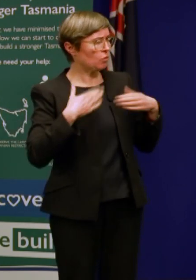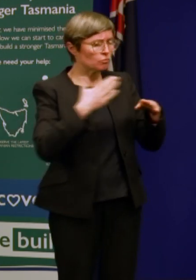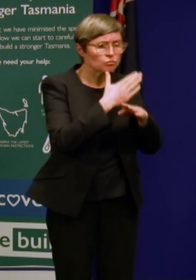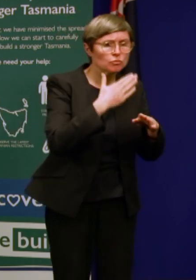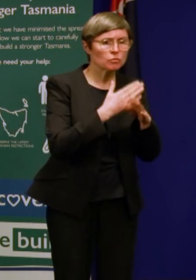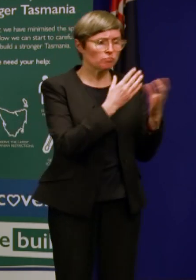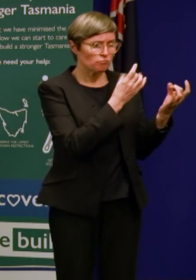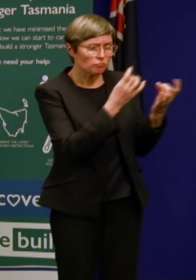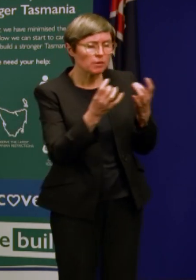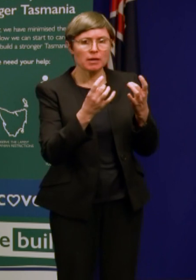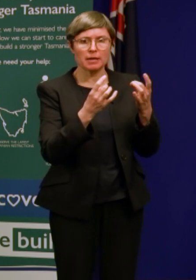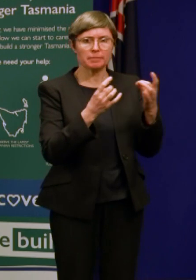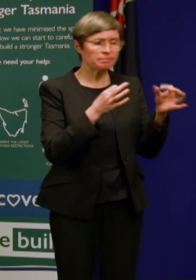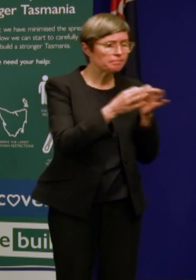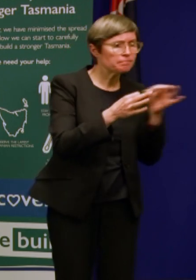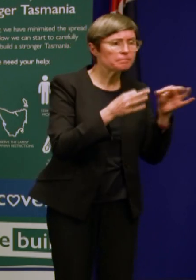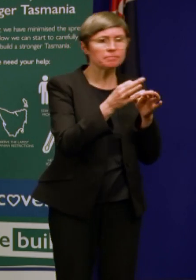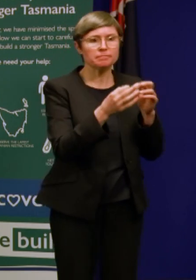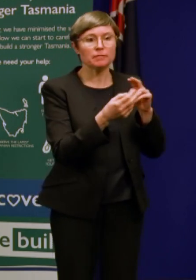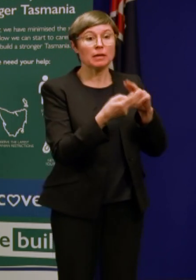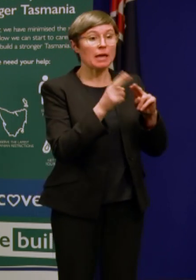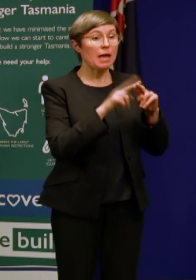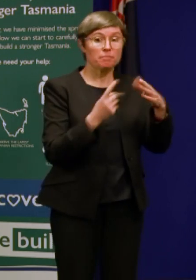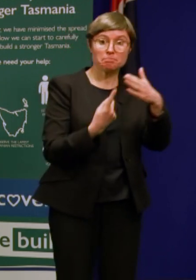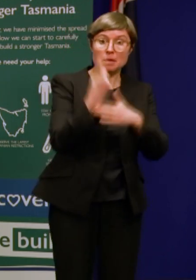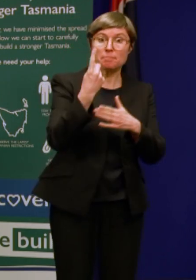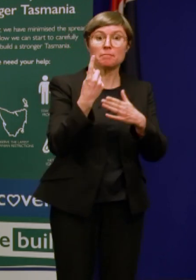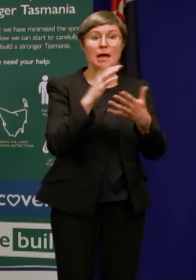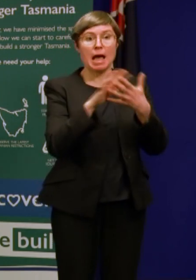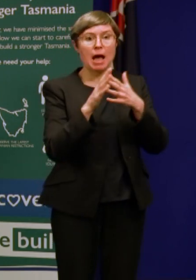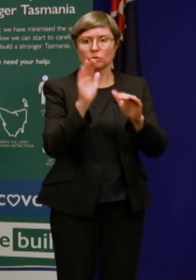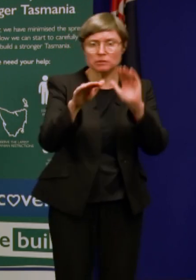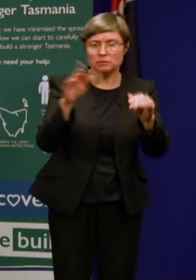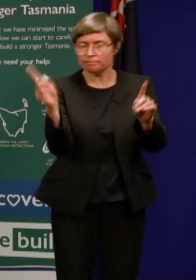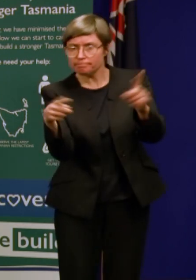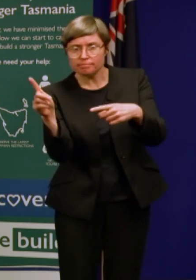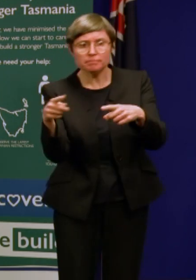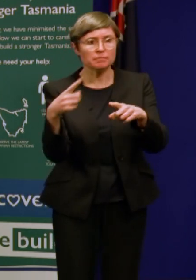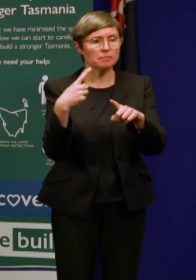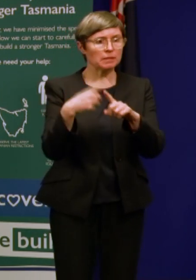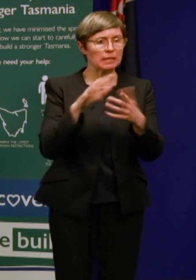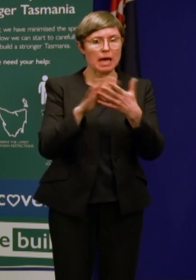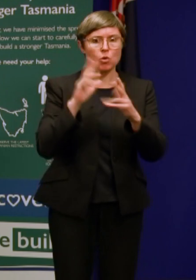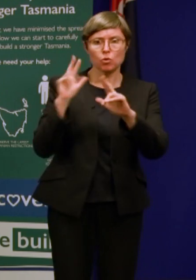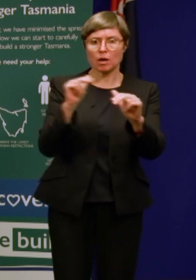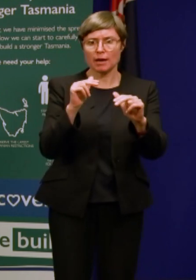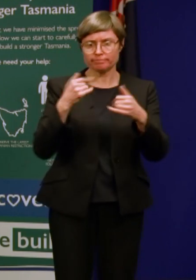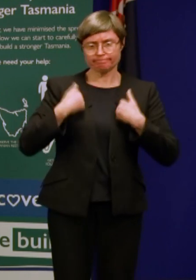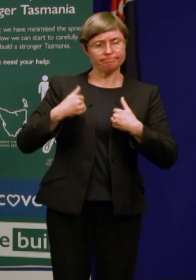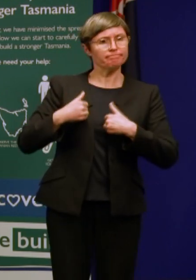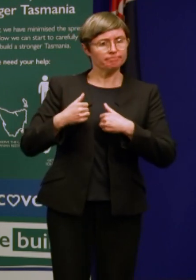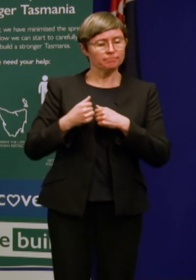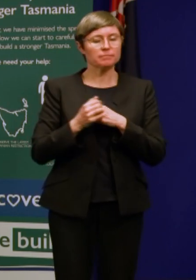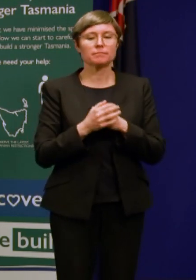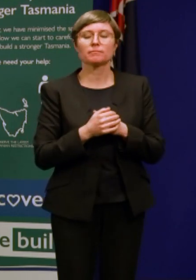strategies for contact tracing, case management. Of course we had those measures in place to deal with the cases